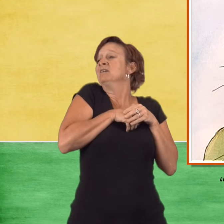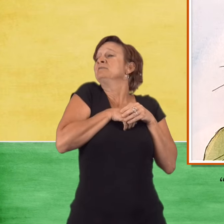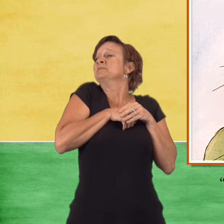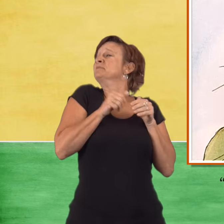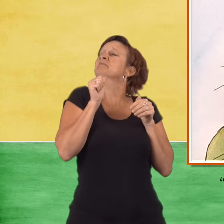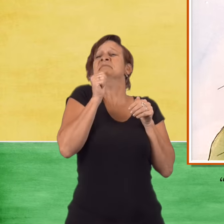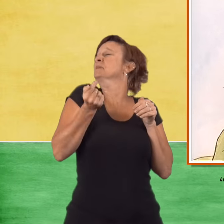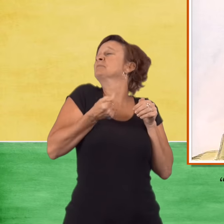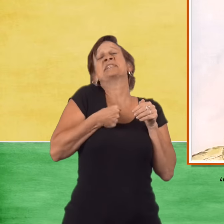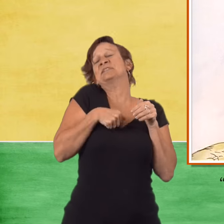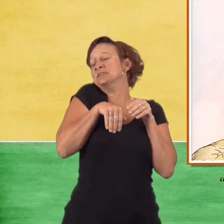said the mouse.